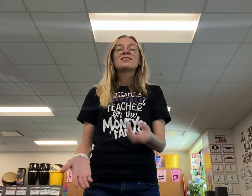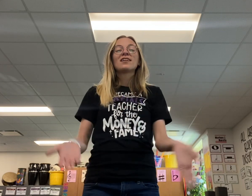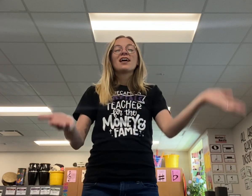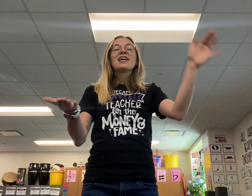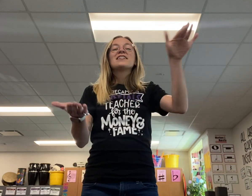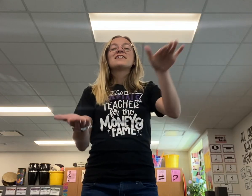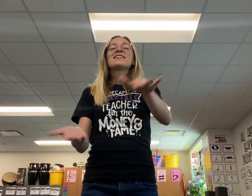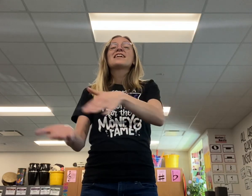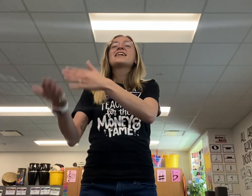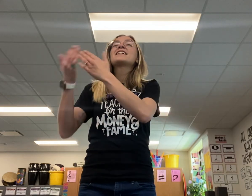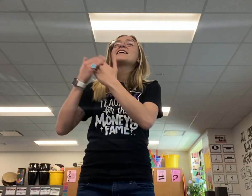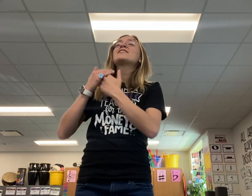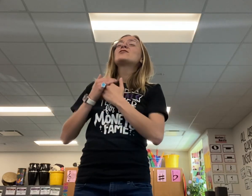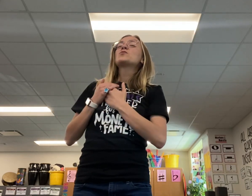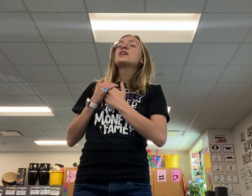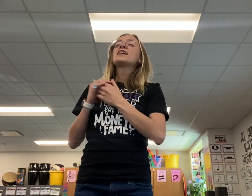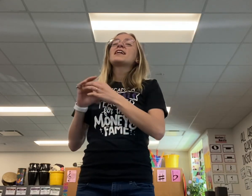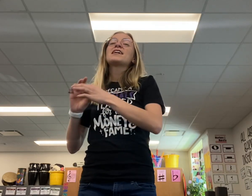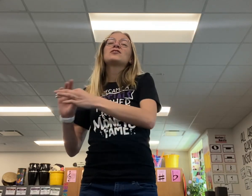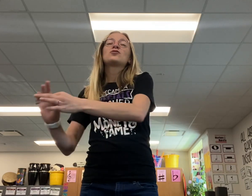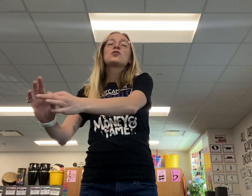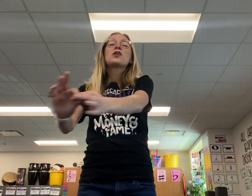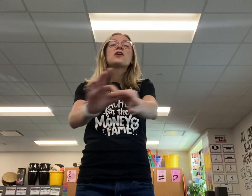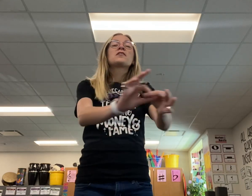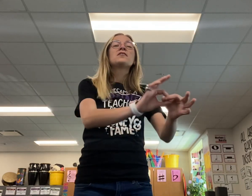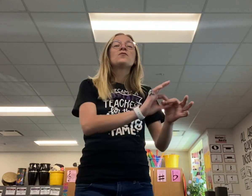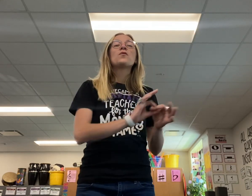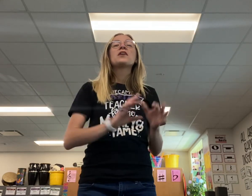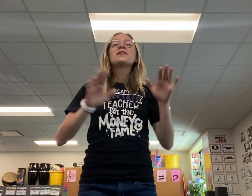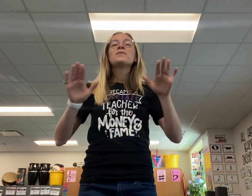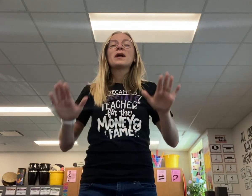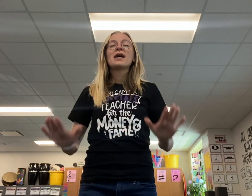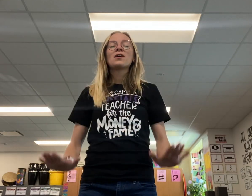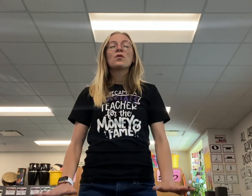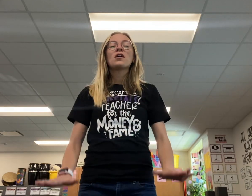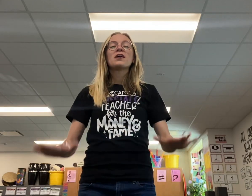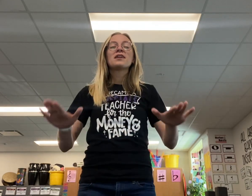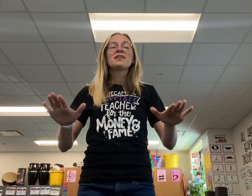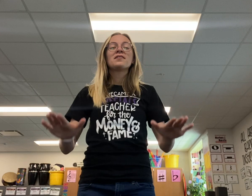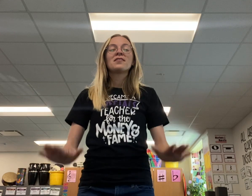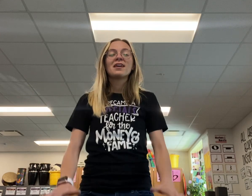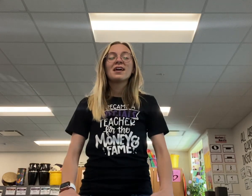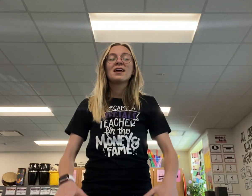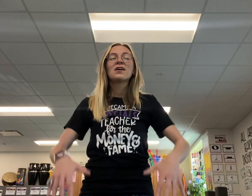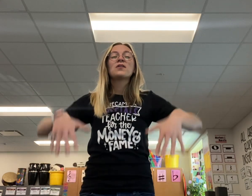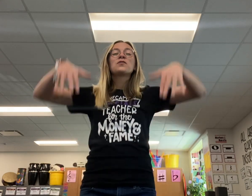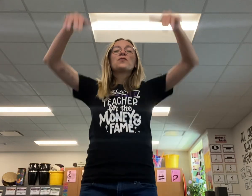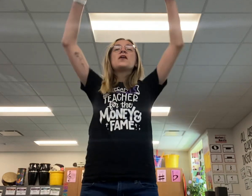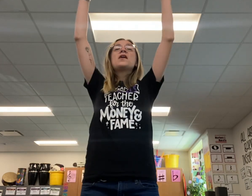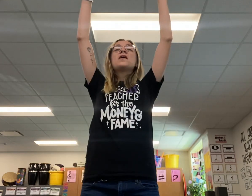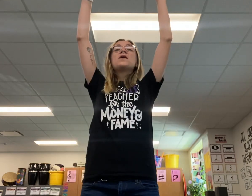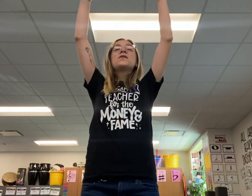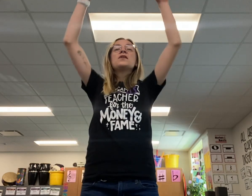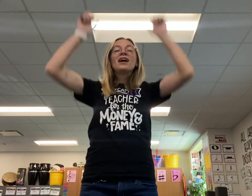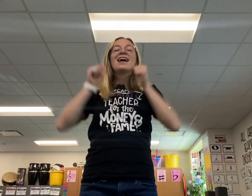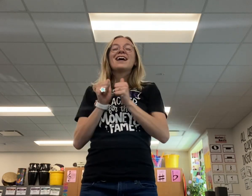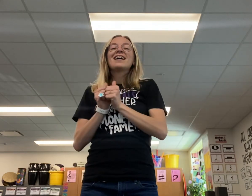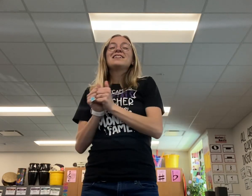singing sweet and strong. One by one they'll grow, and